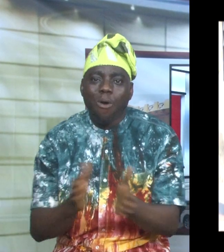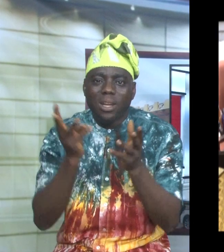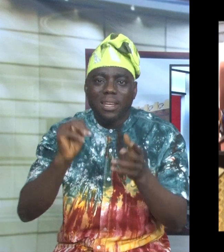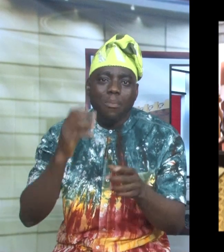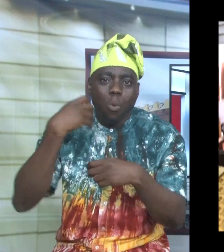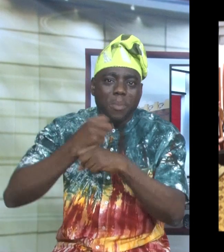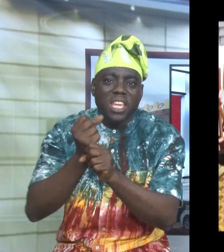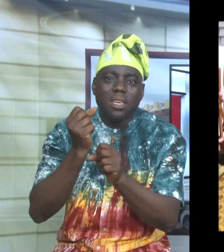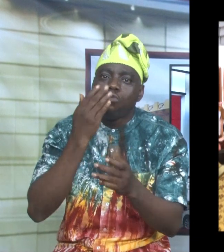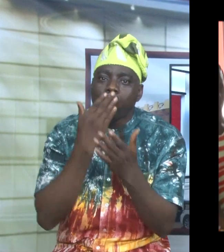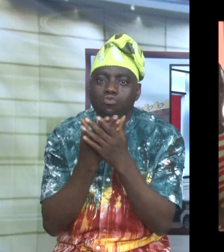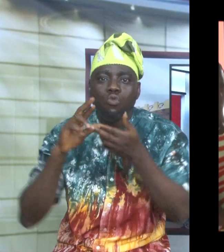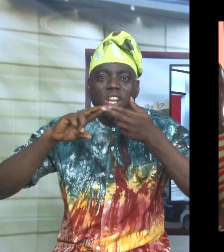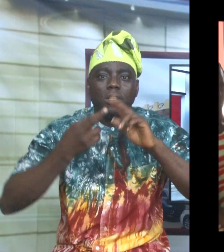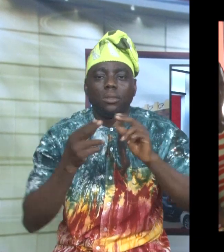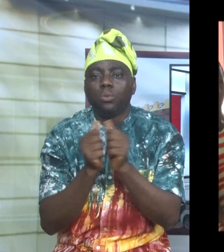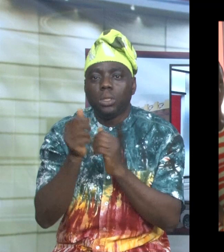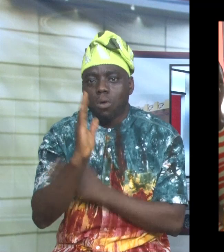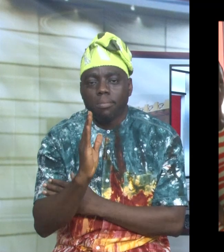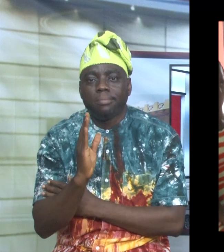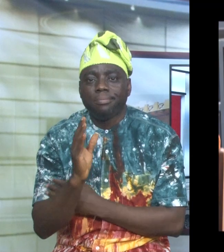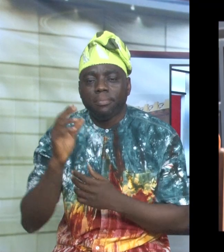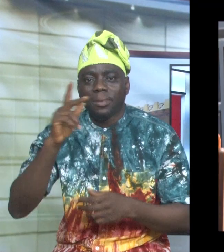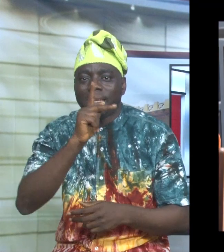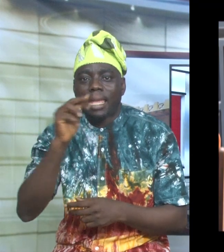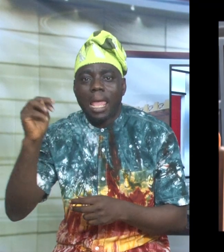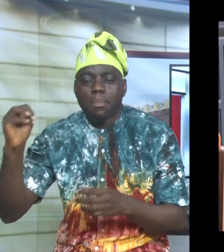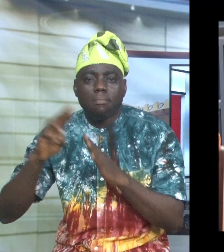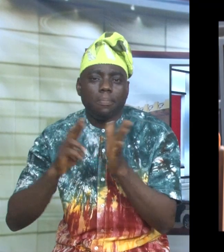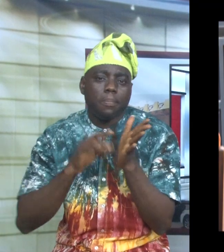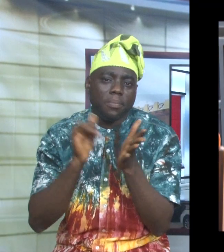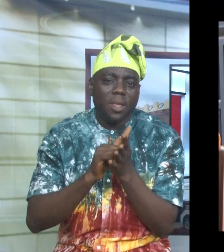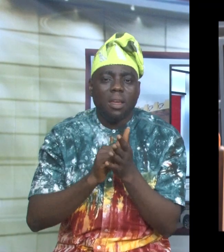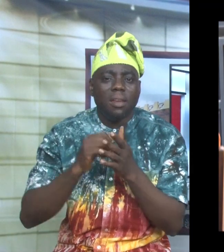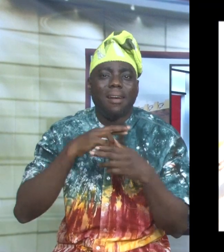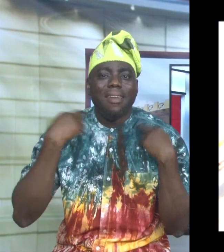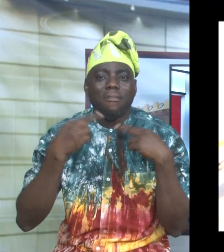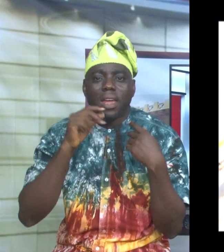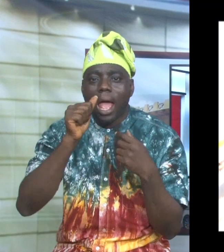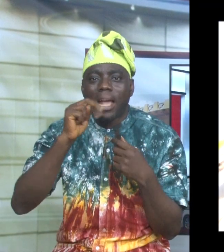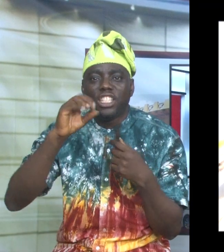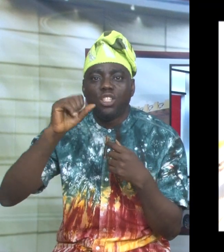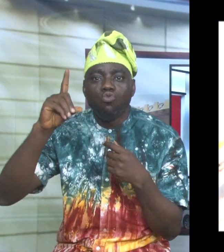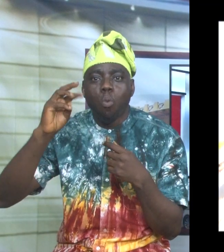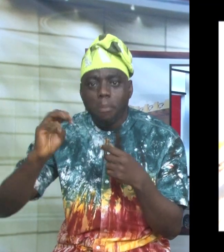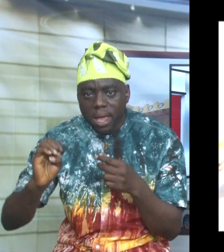relationship with God. Kemi Onusholu Sikiru reports that Reverend Fola Chudume says the professionals should